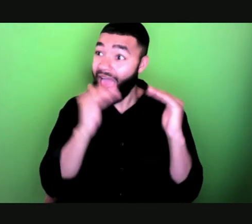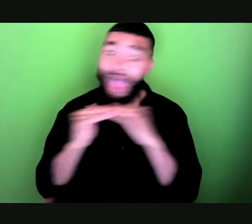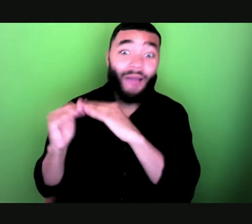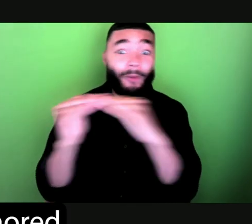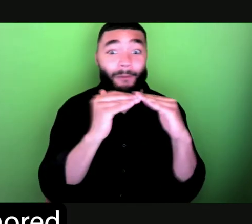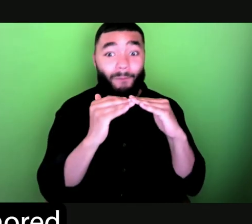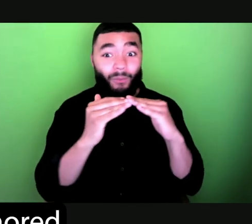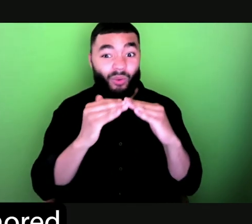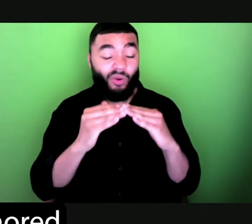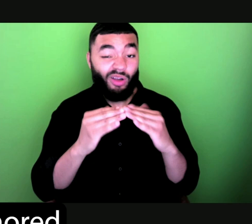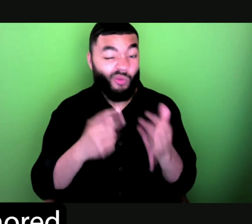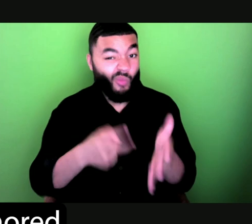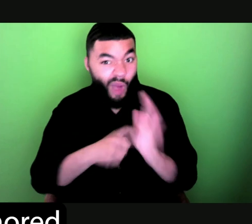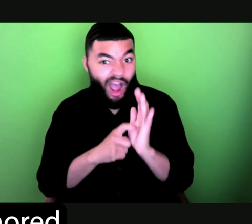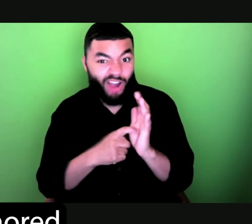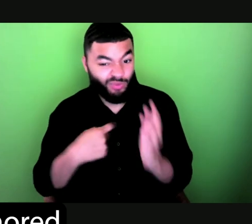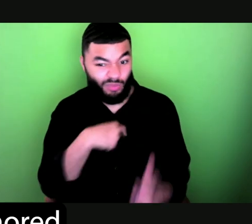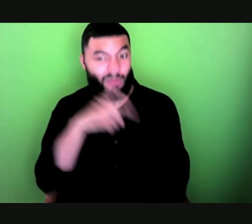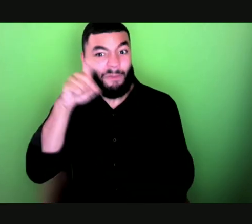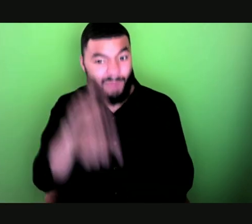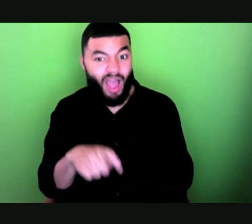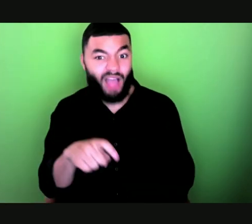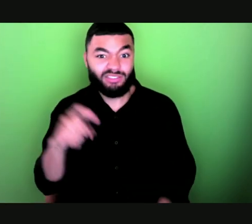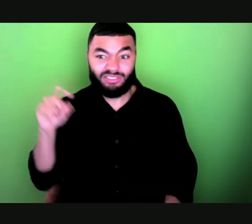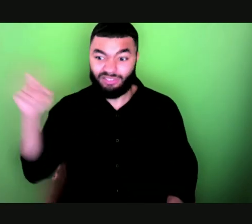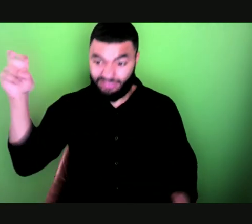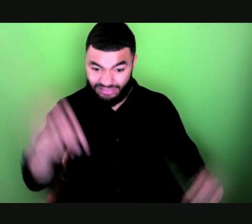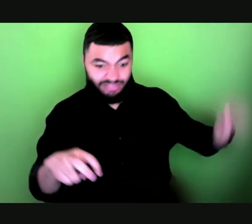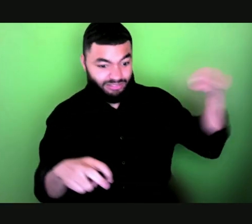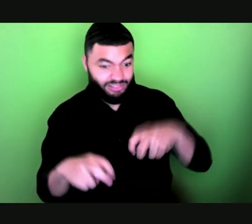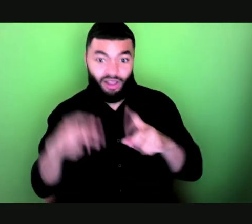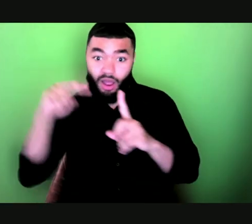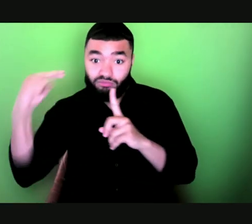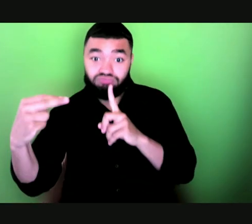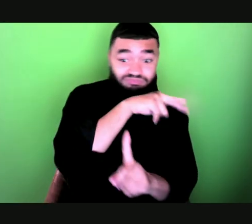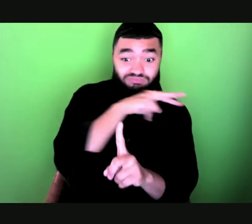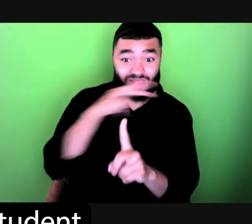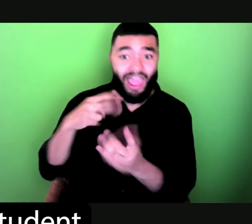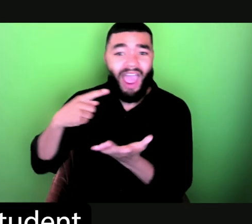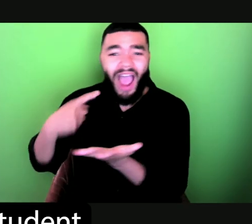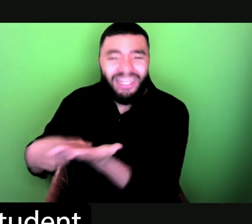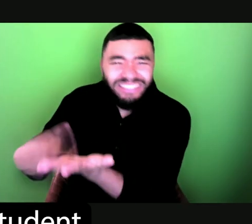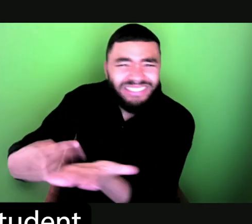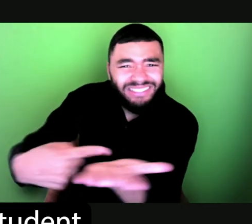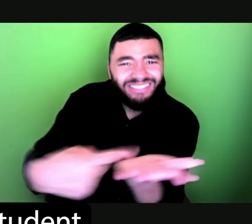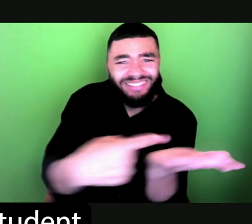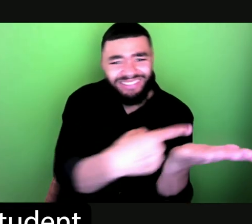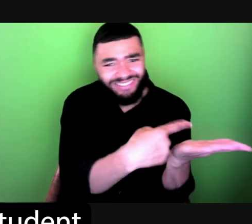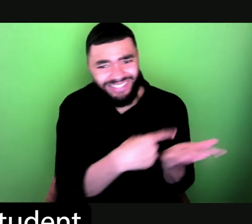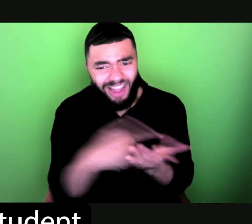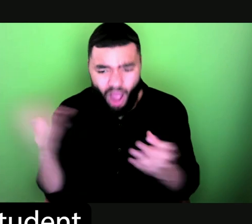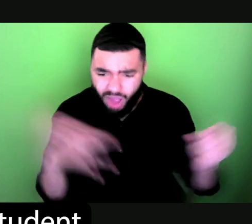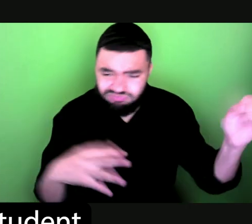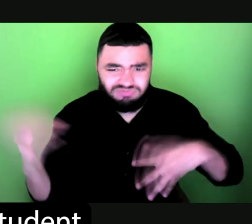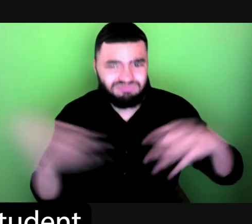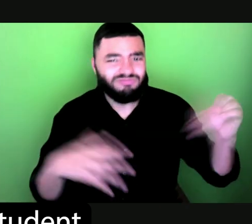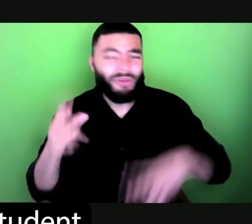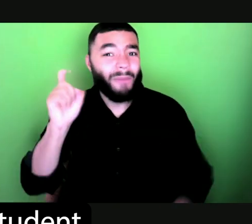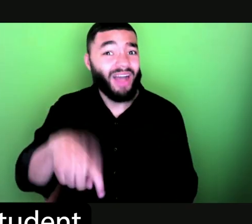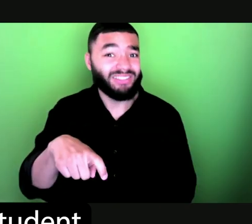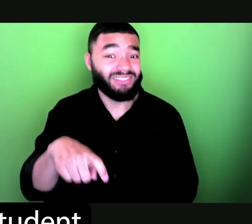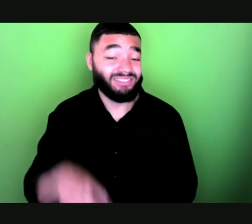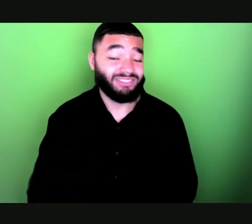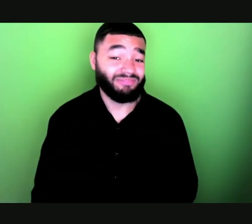as emerging leaders. I'm really honored about that, and I hope today that as a law student as well